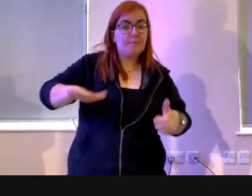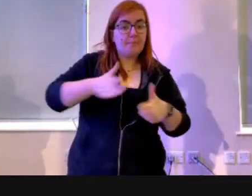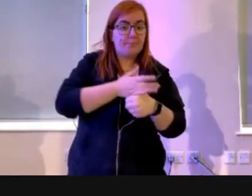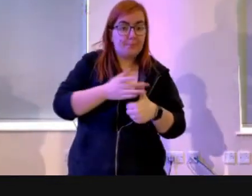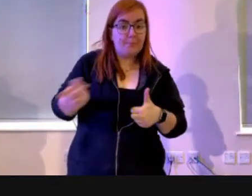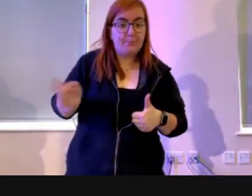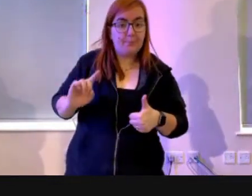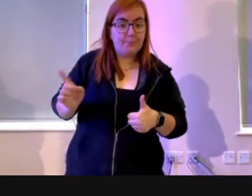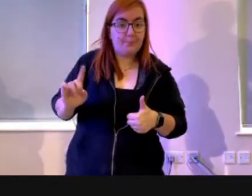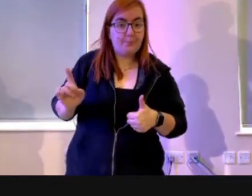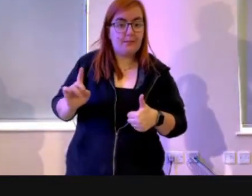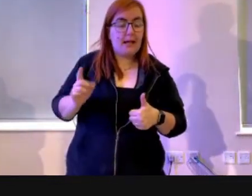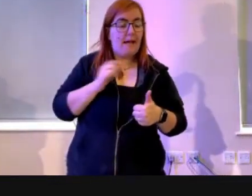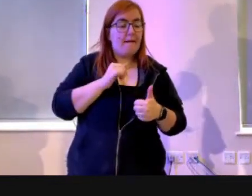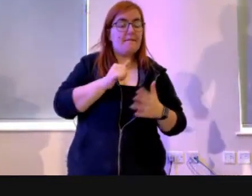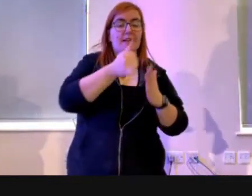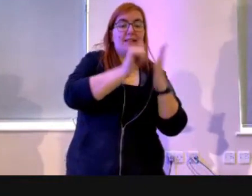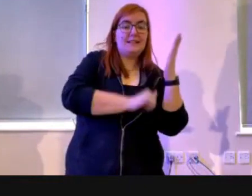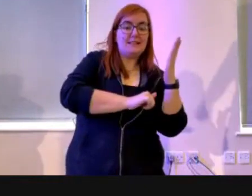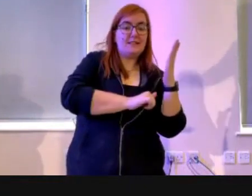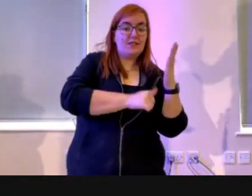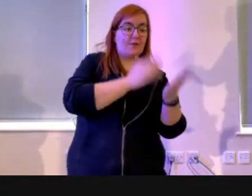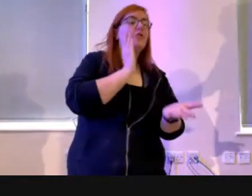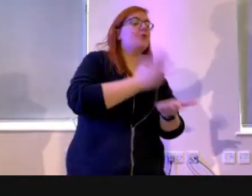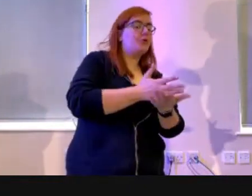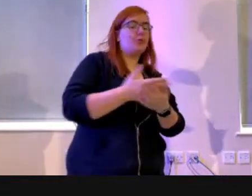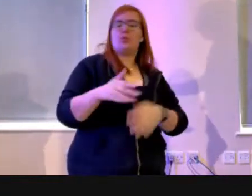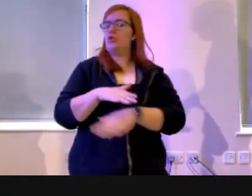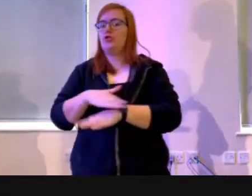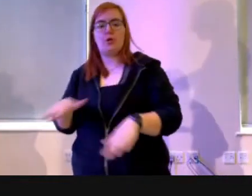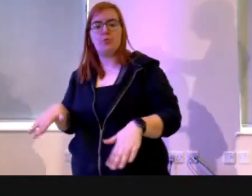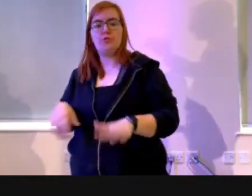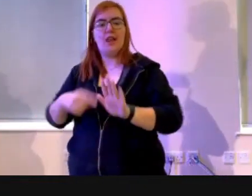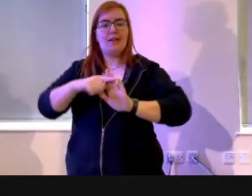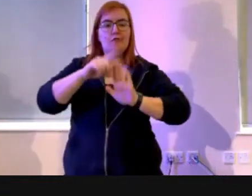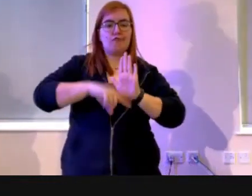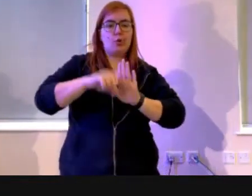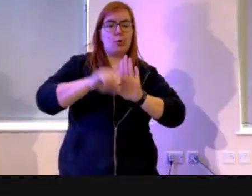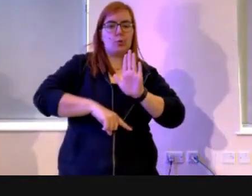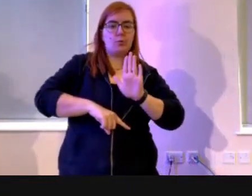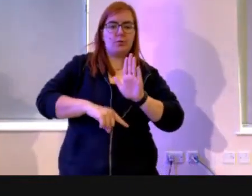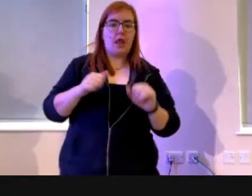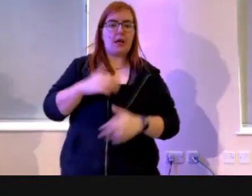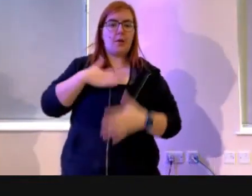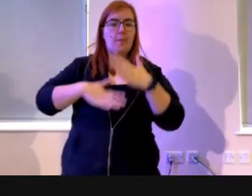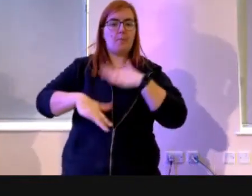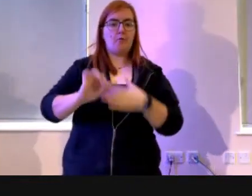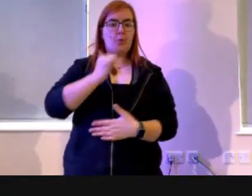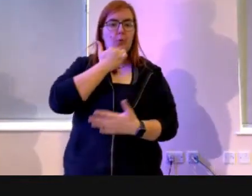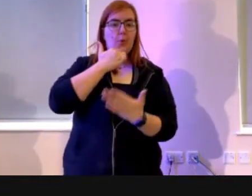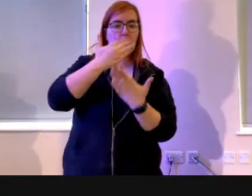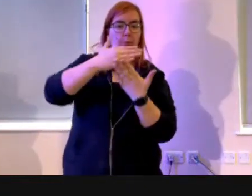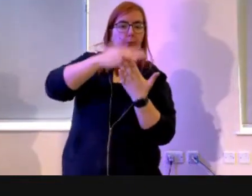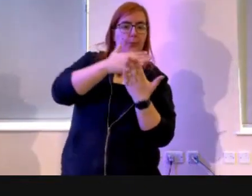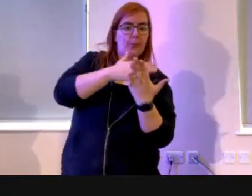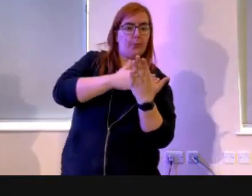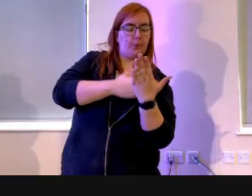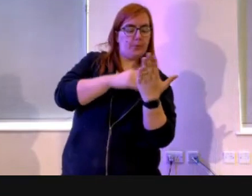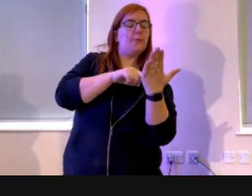do is come up with a list of do's and don'ts. A list of rules and regulations, a moral code that will help us to be as